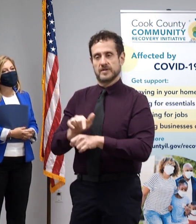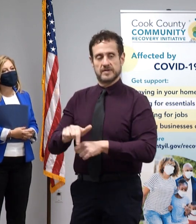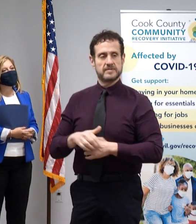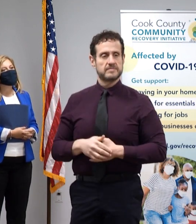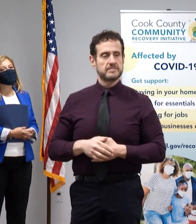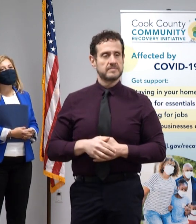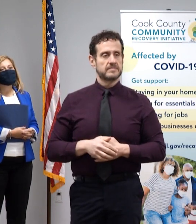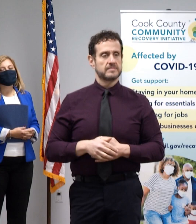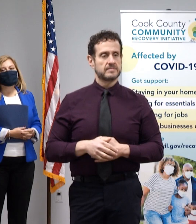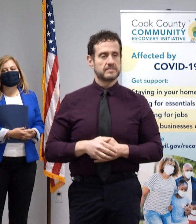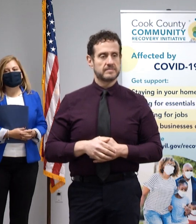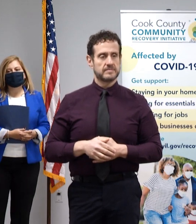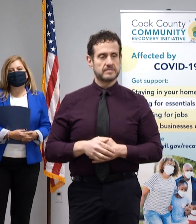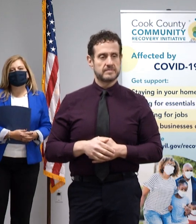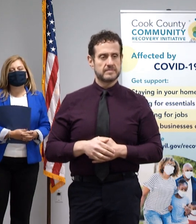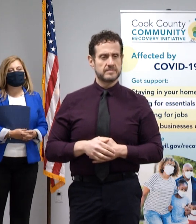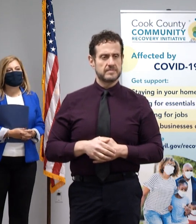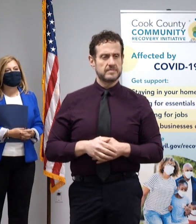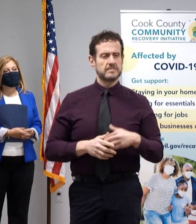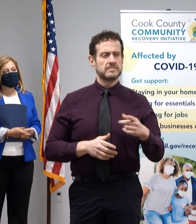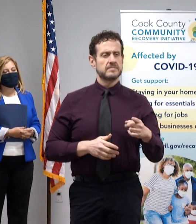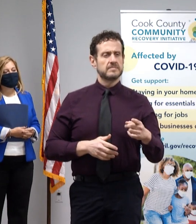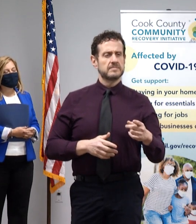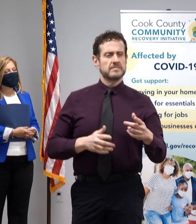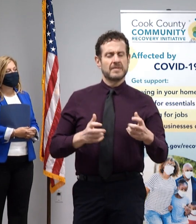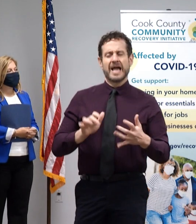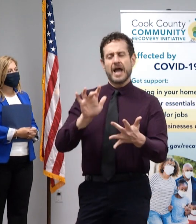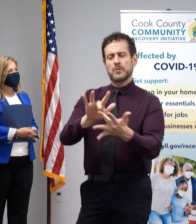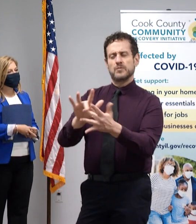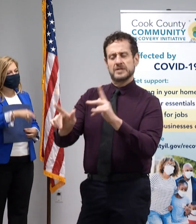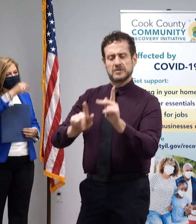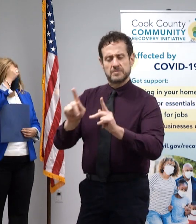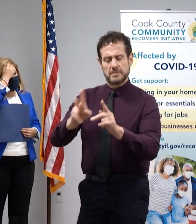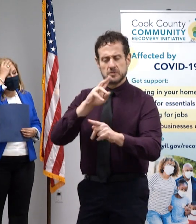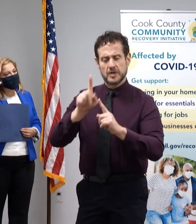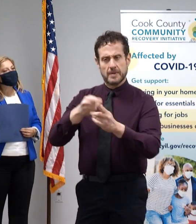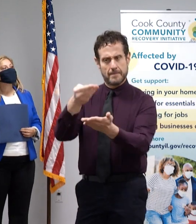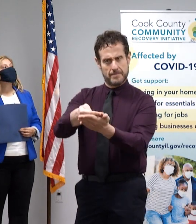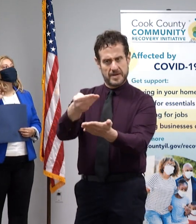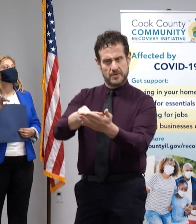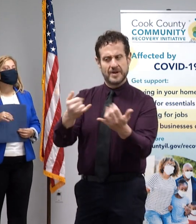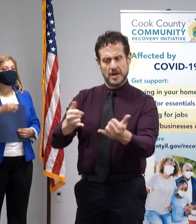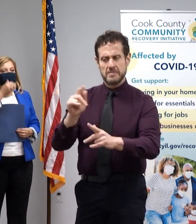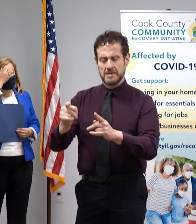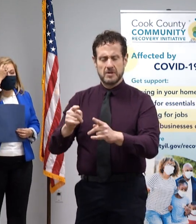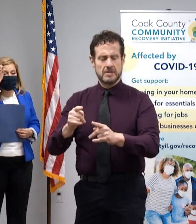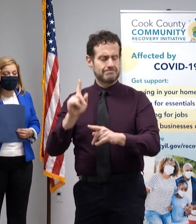Paula? I want you to reach out to residents, especially talking about money right now.